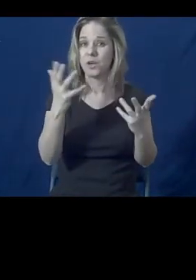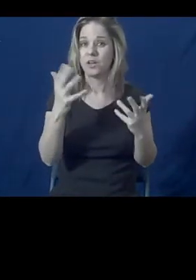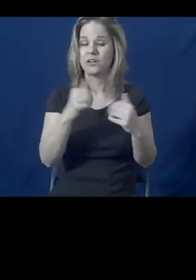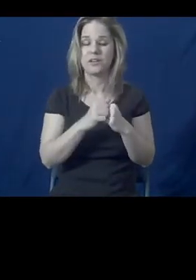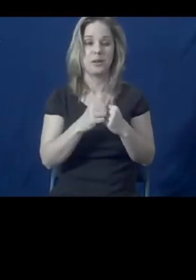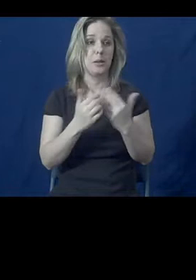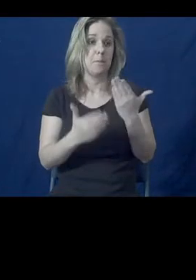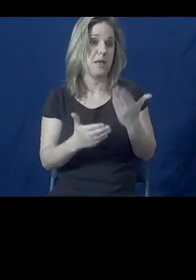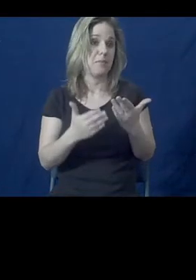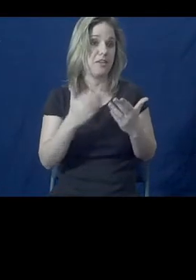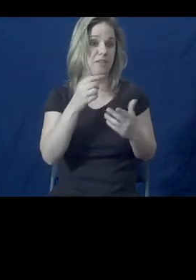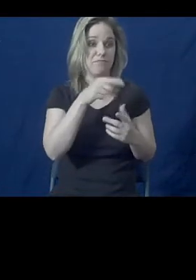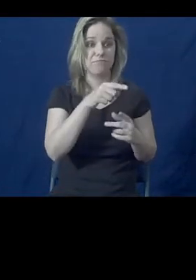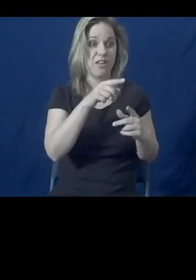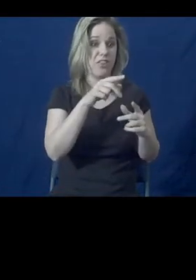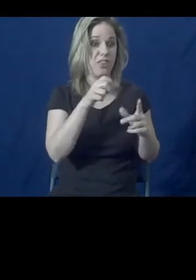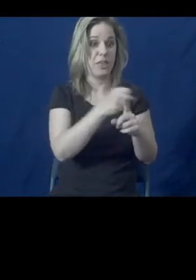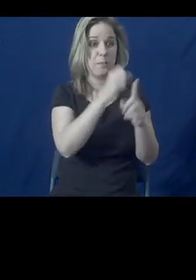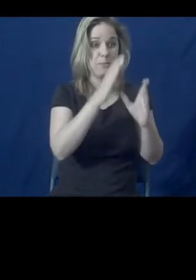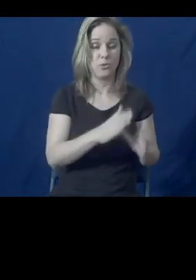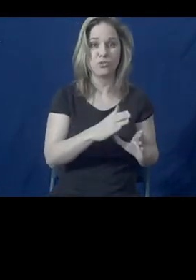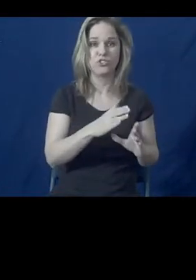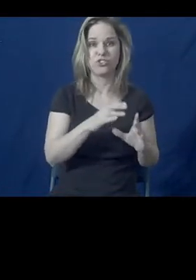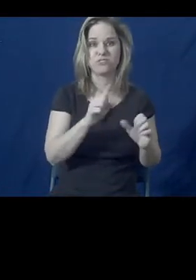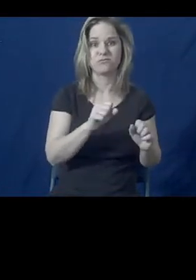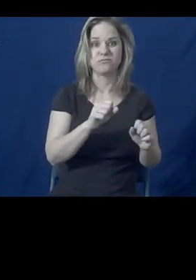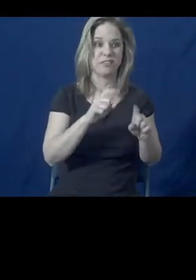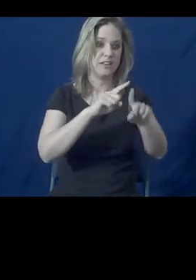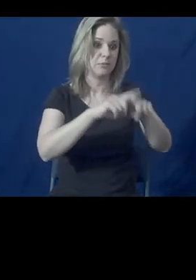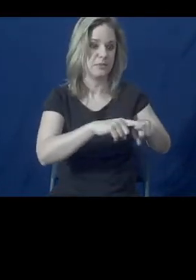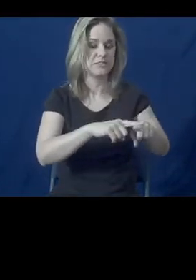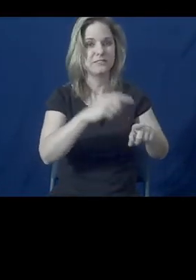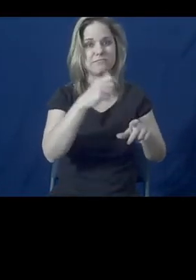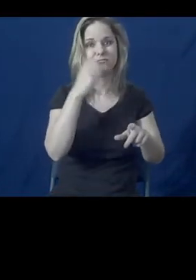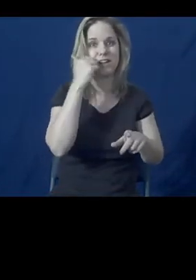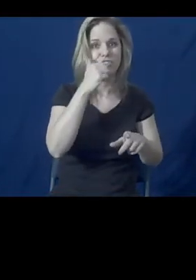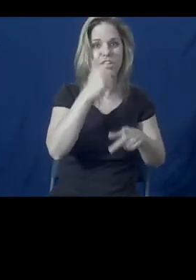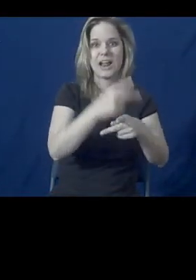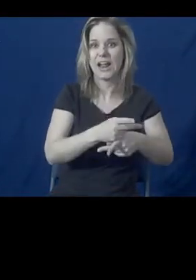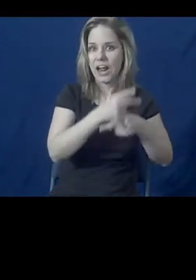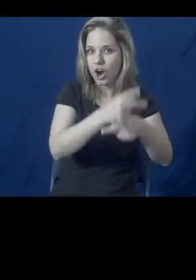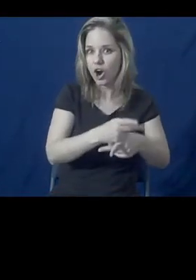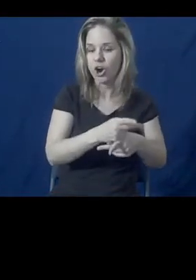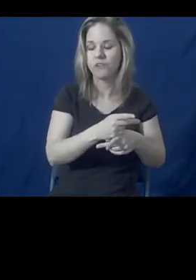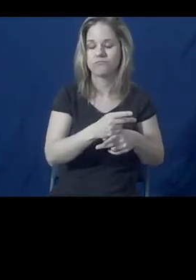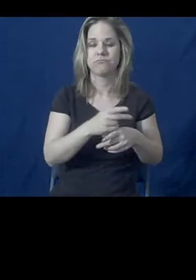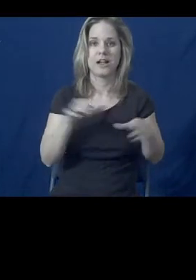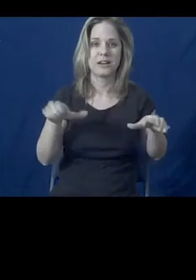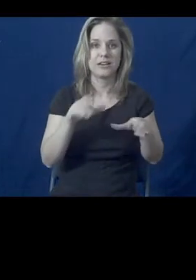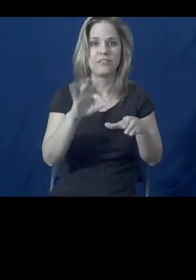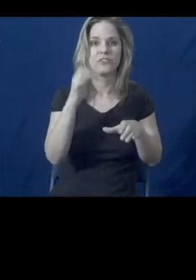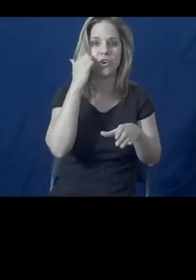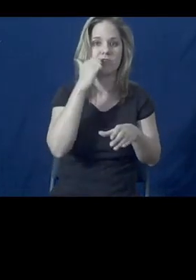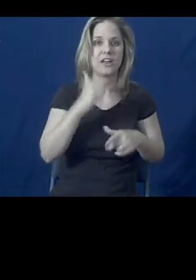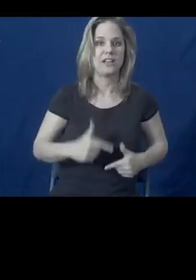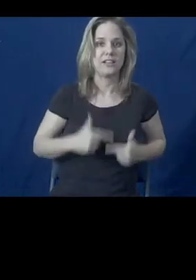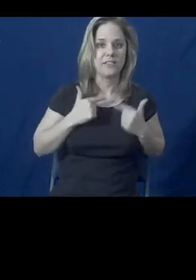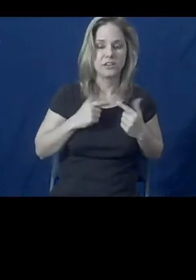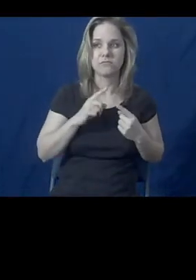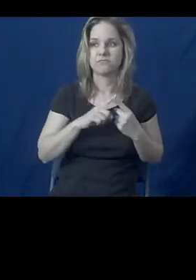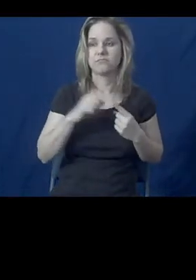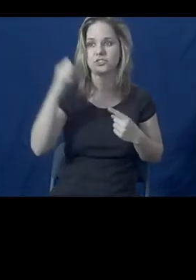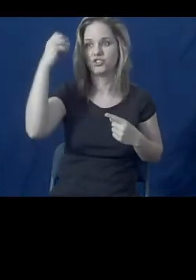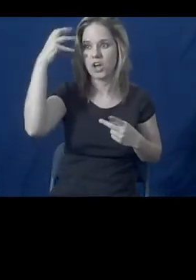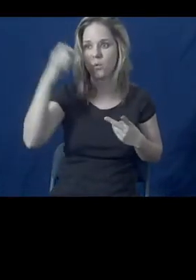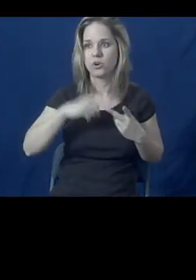be dependent on someone for their care, their daily care with assistance with activities of daily living, showering,